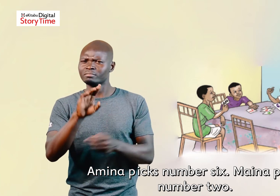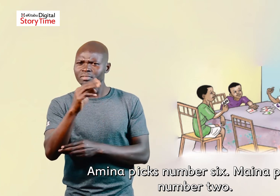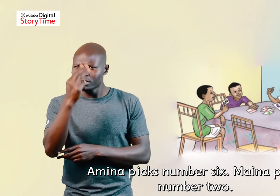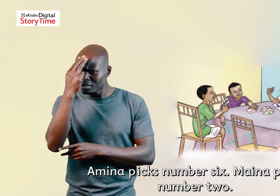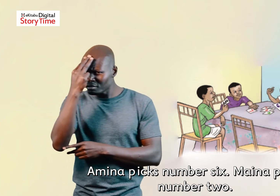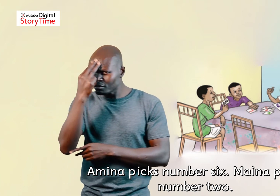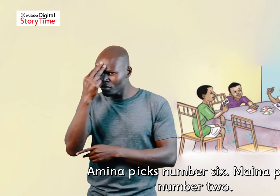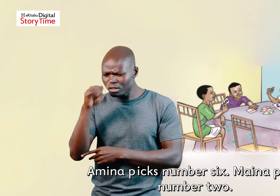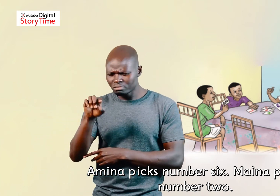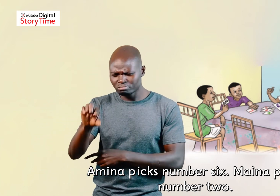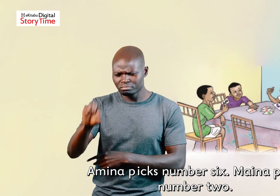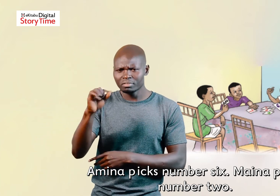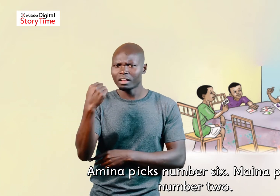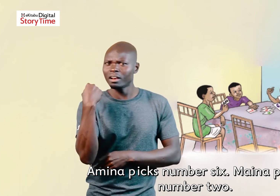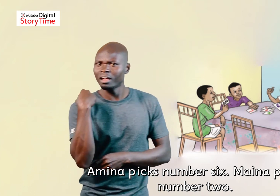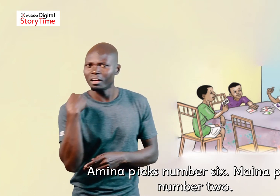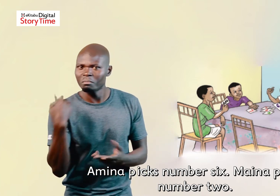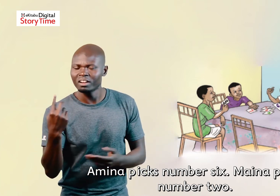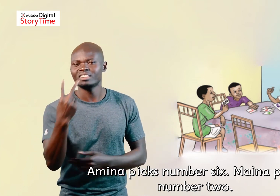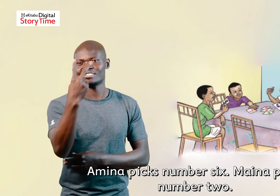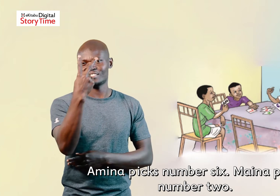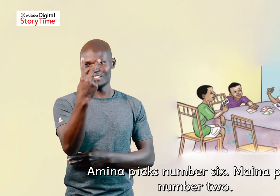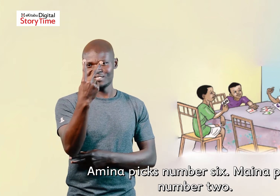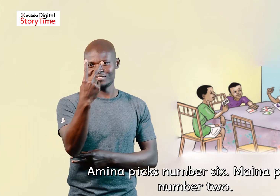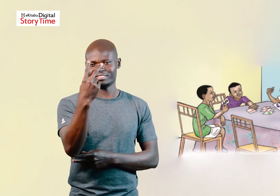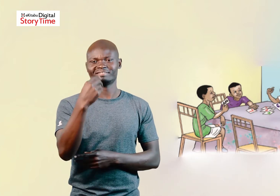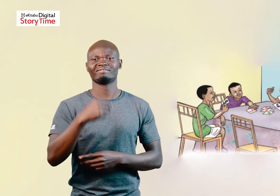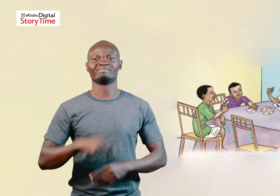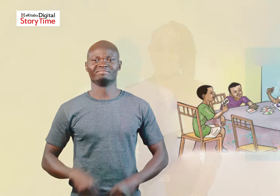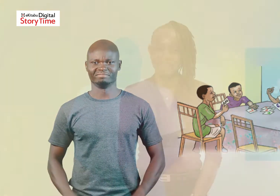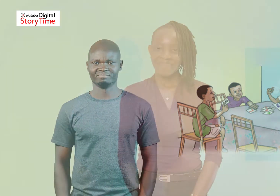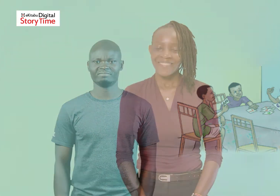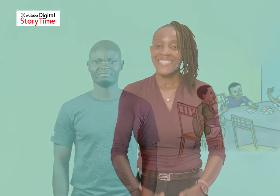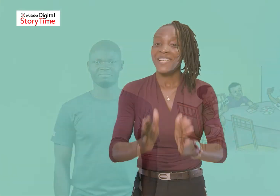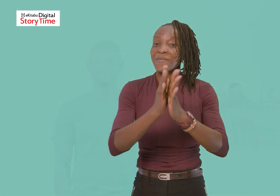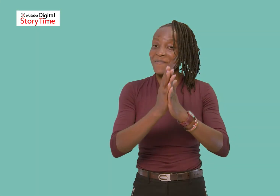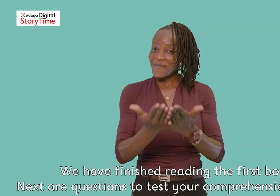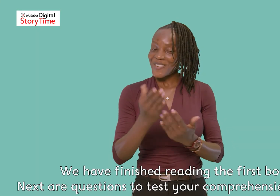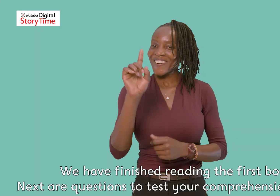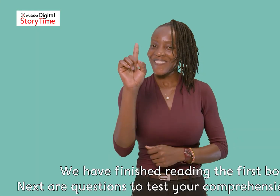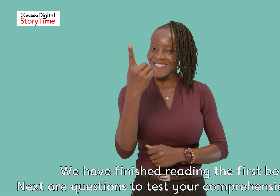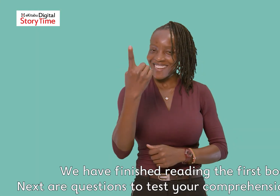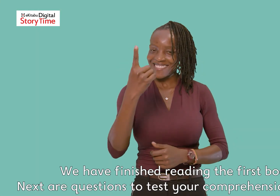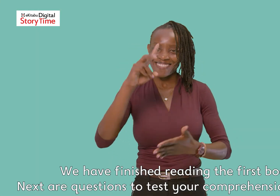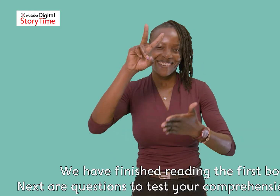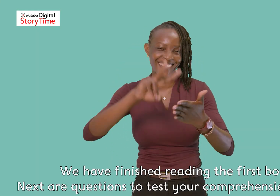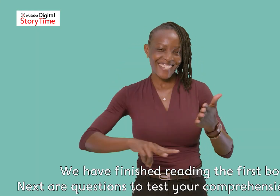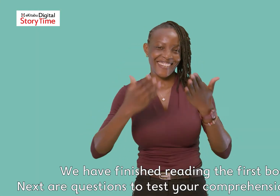finished reading the first book